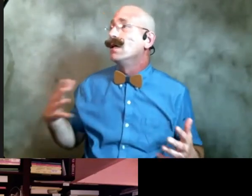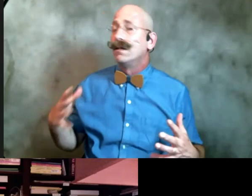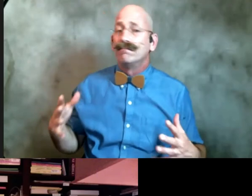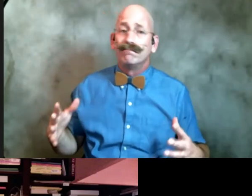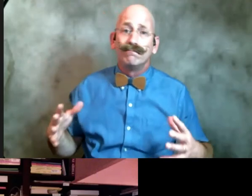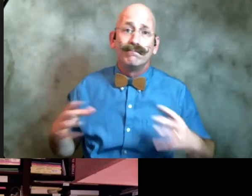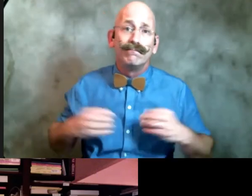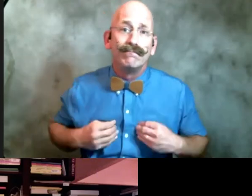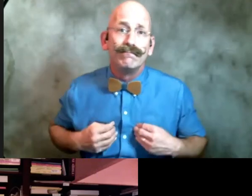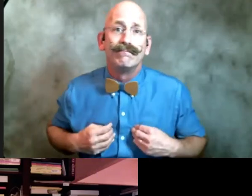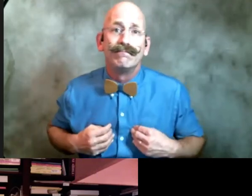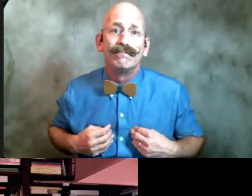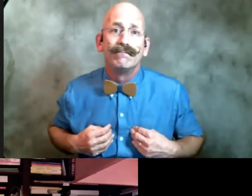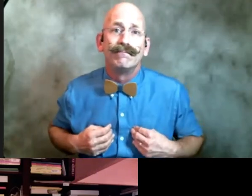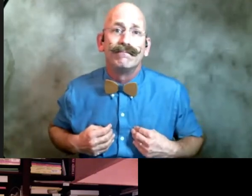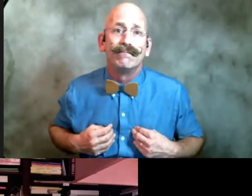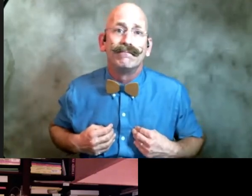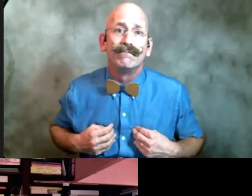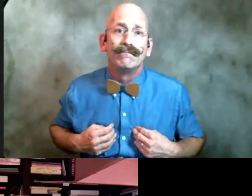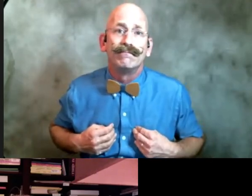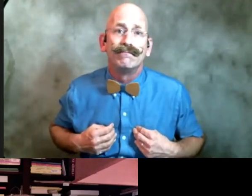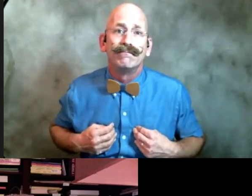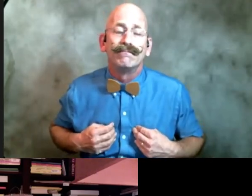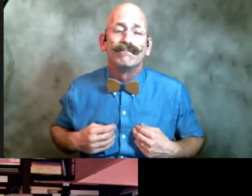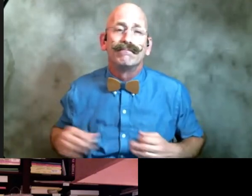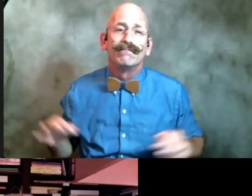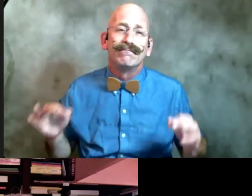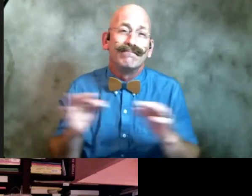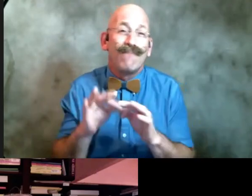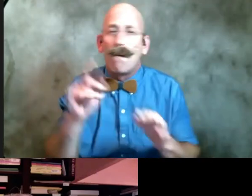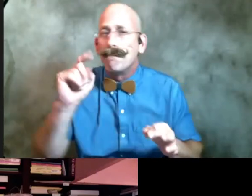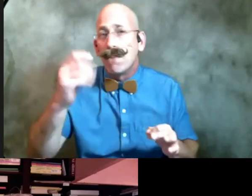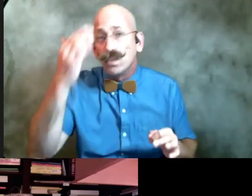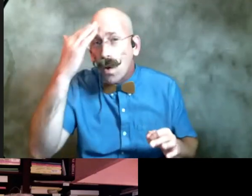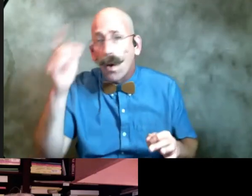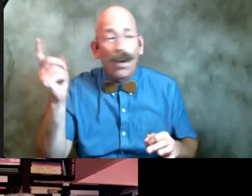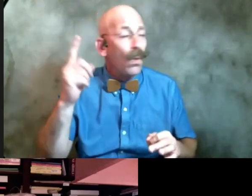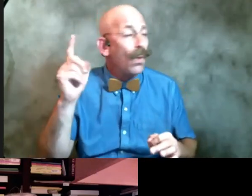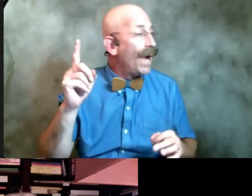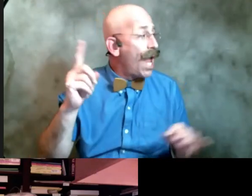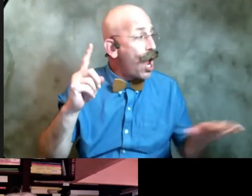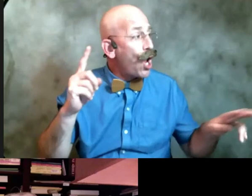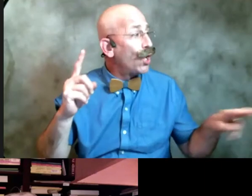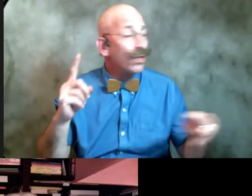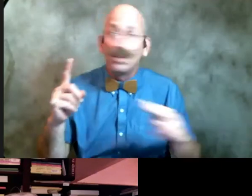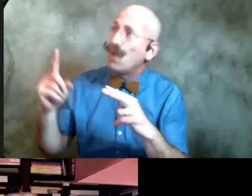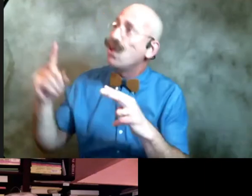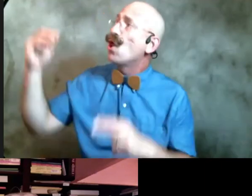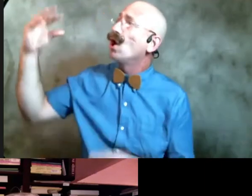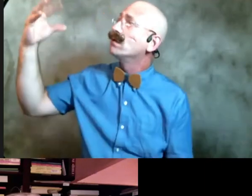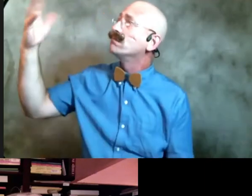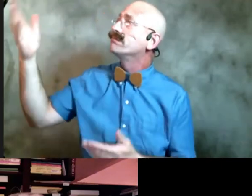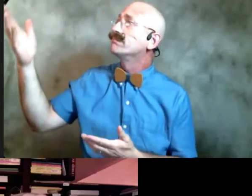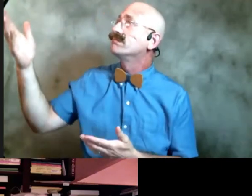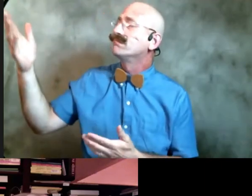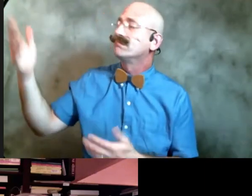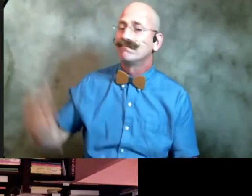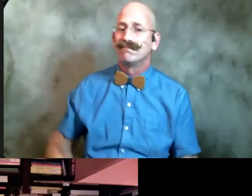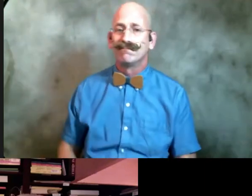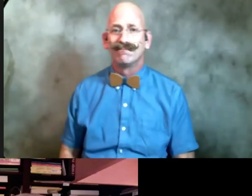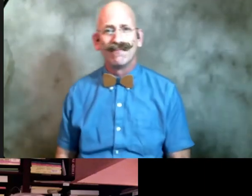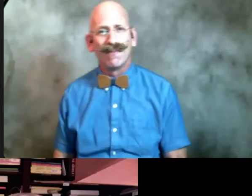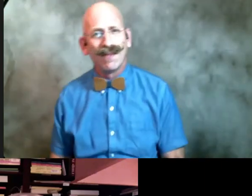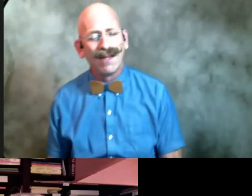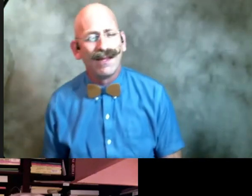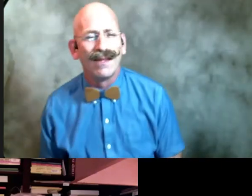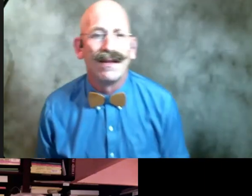know where to look how did you come upon snowflakes as